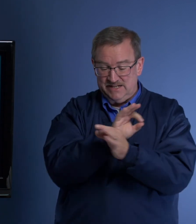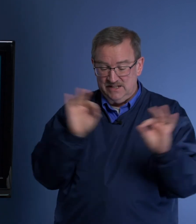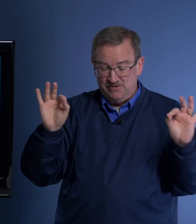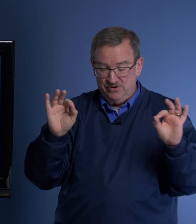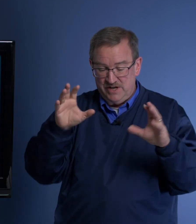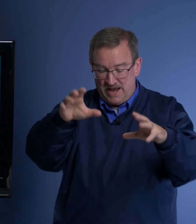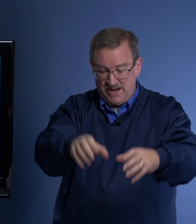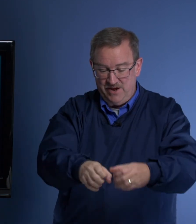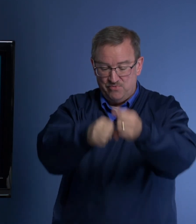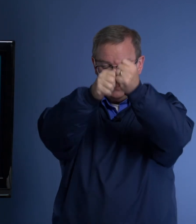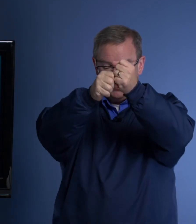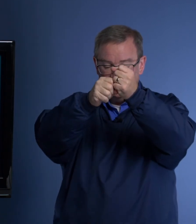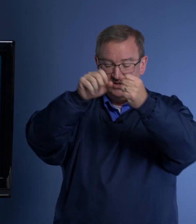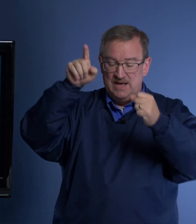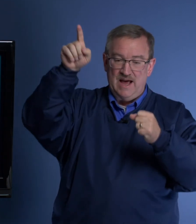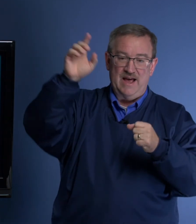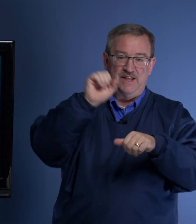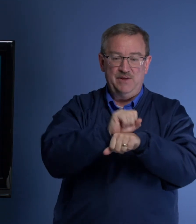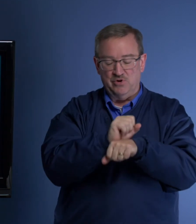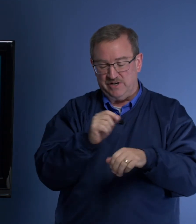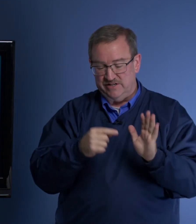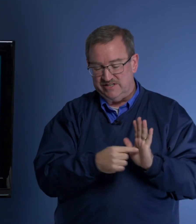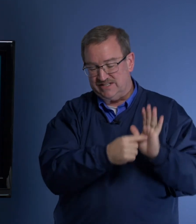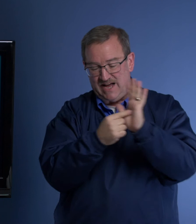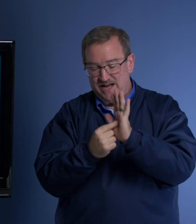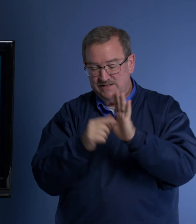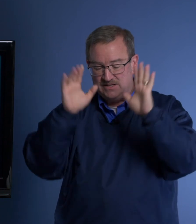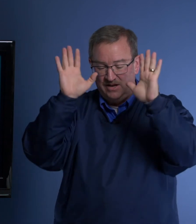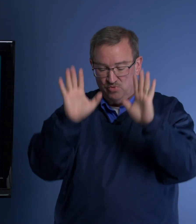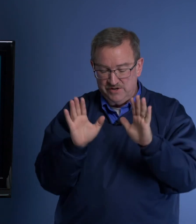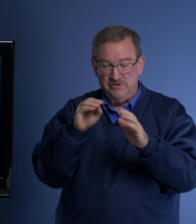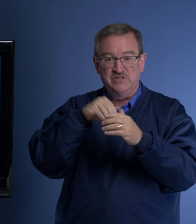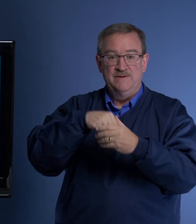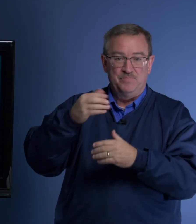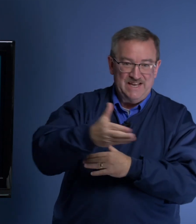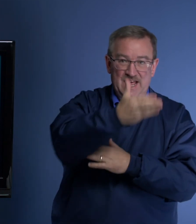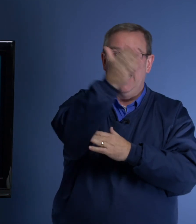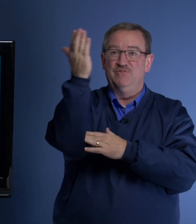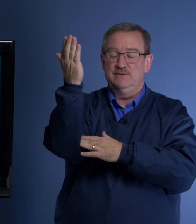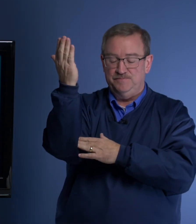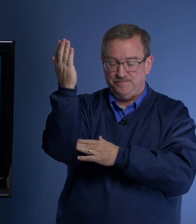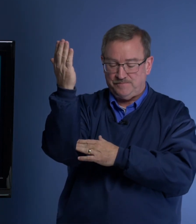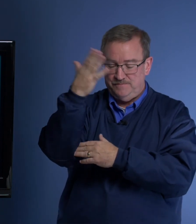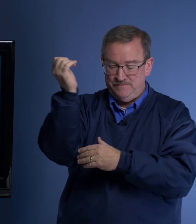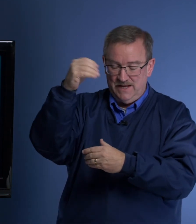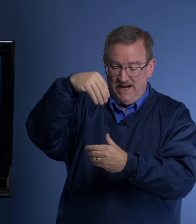delivered and he rescued and he worketh signs and wonders in heaven and